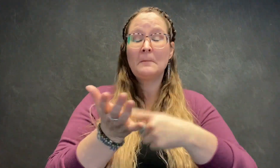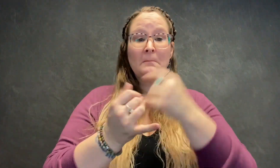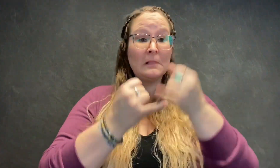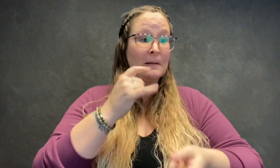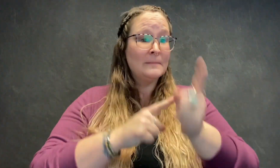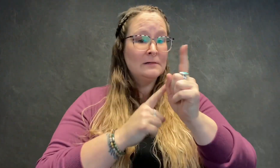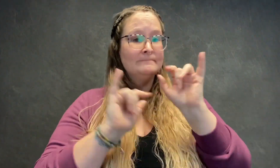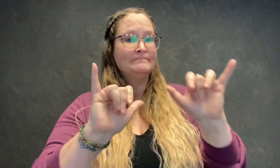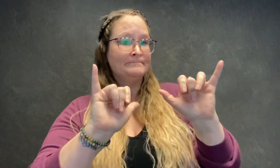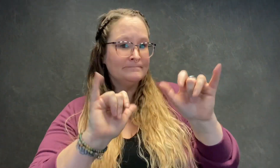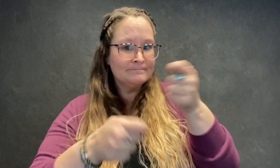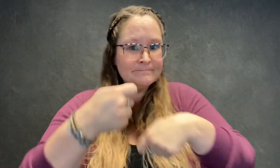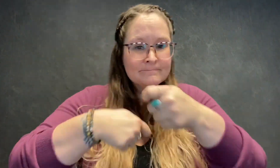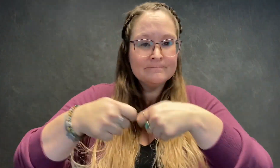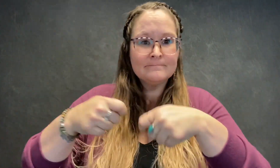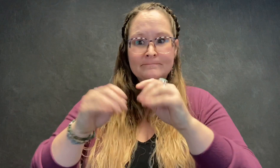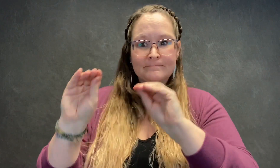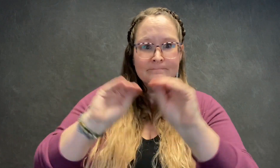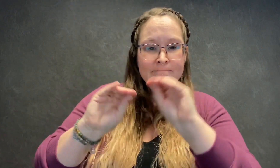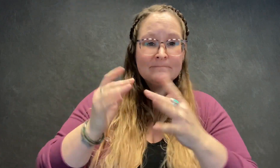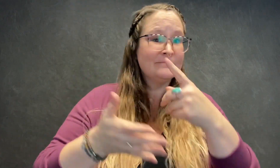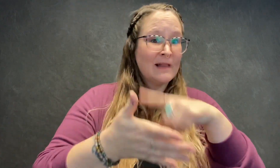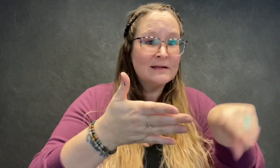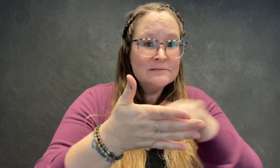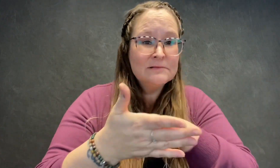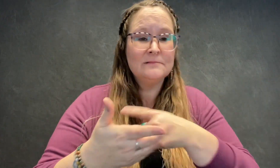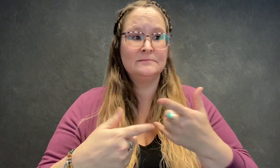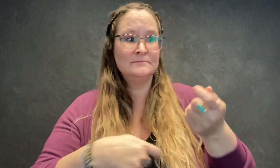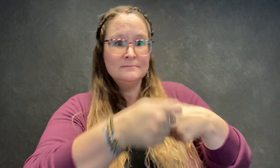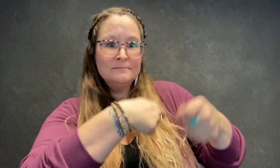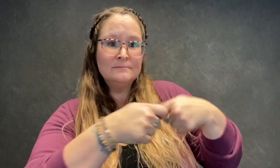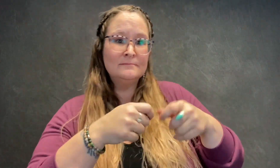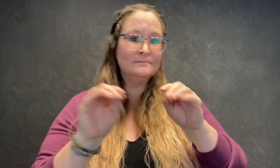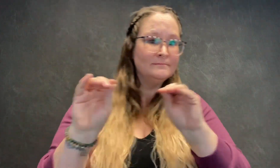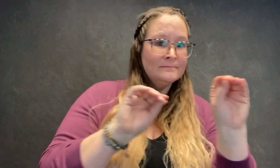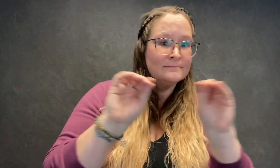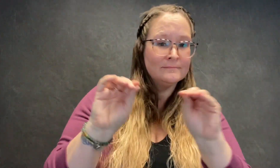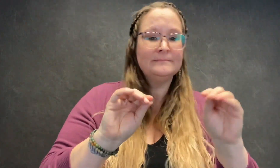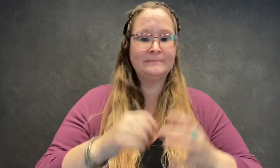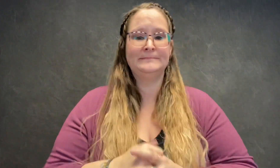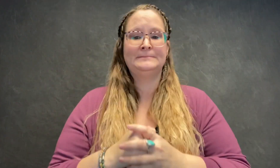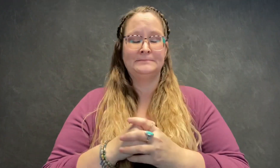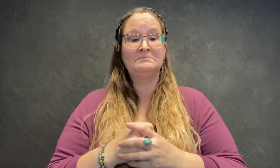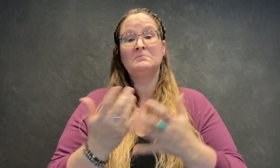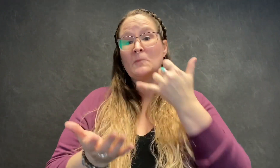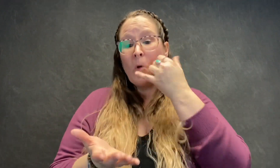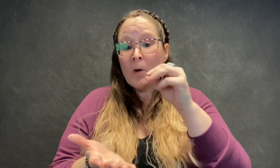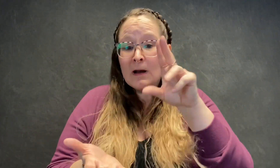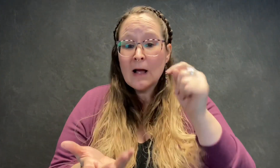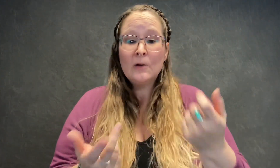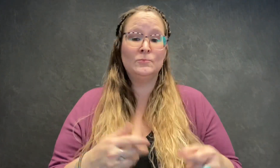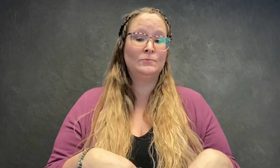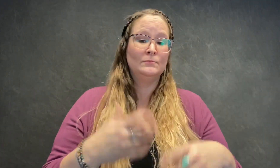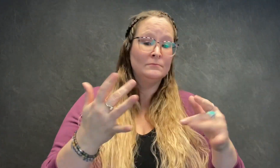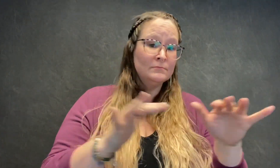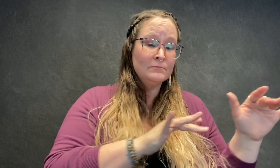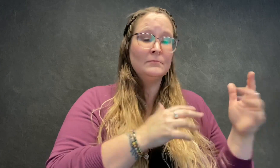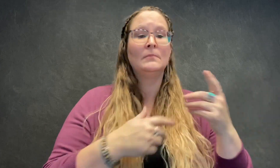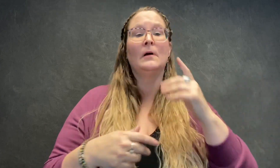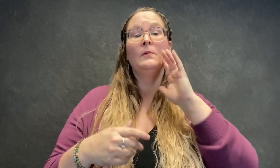cancellations and the need to modify the existing schedule or to connect people to the appropriate resources. The coordinator